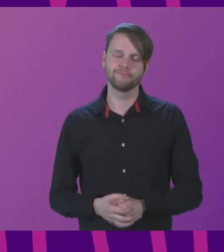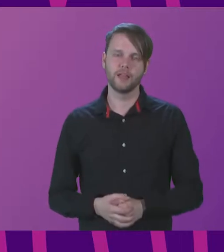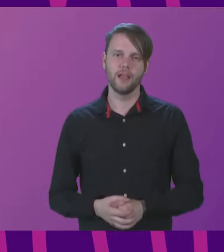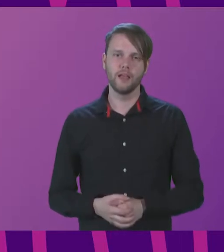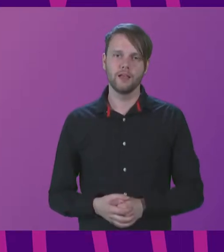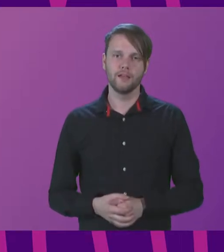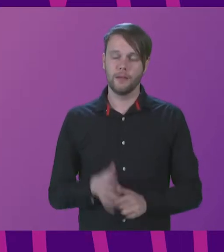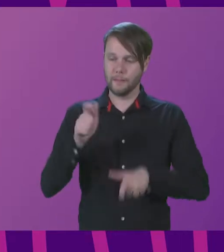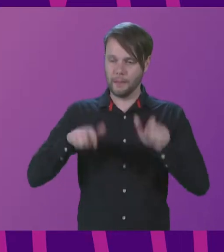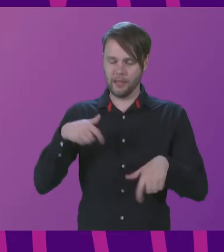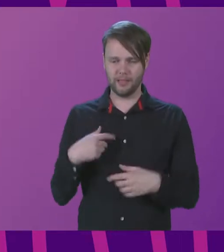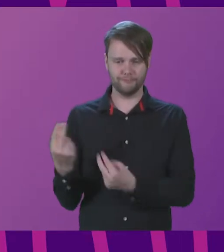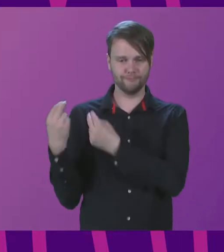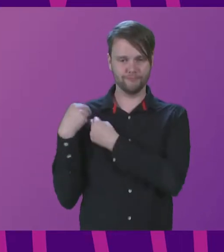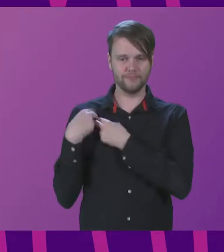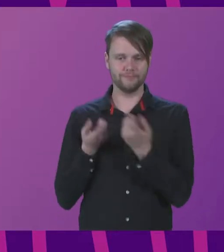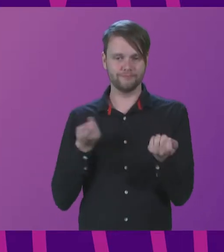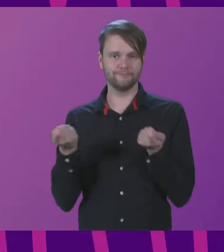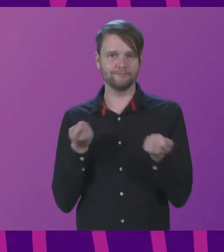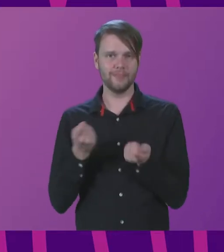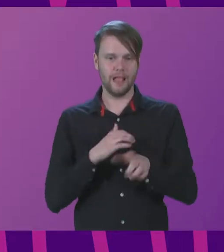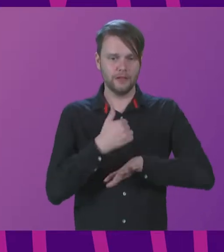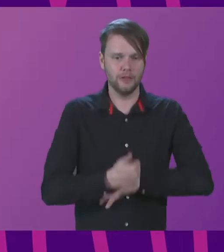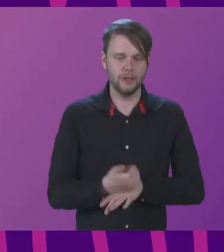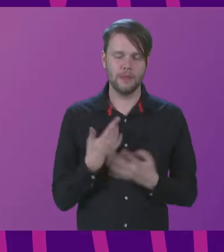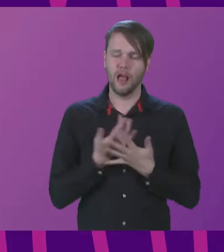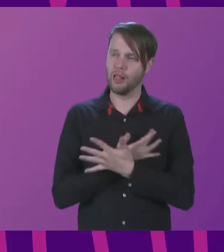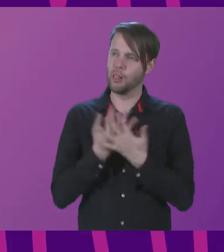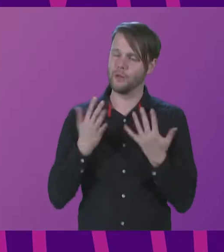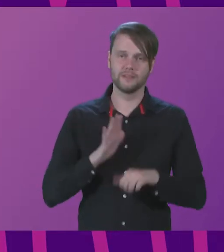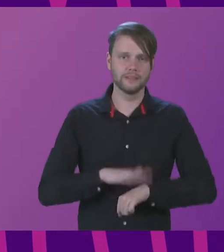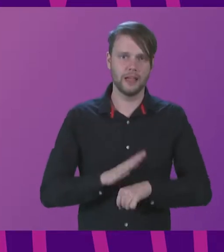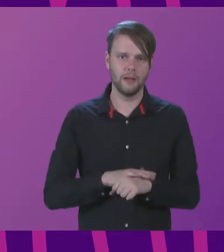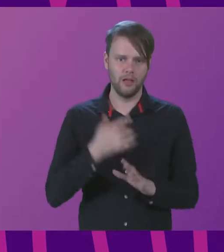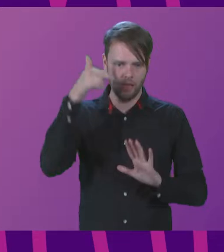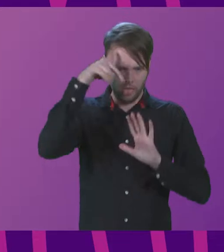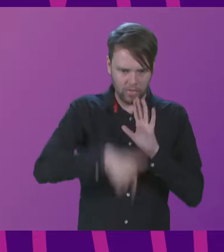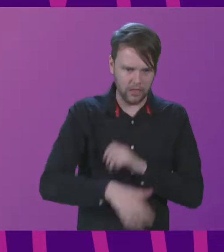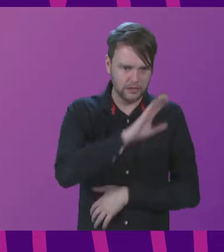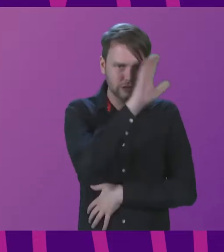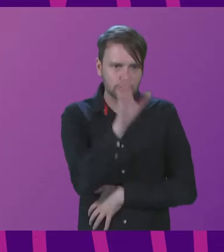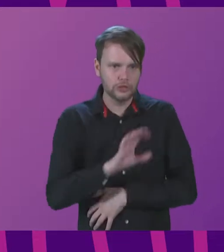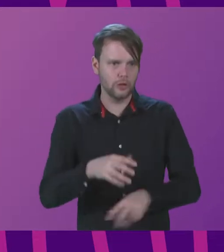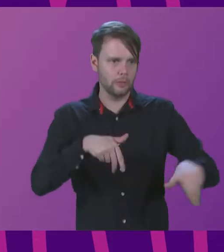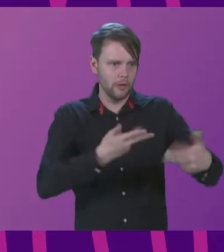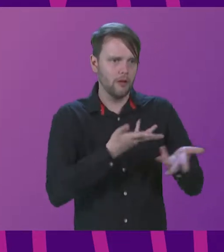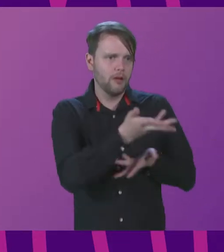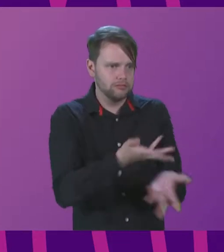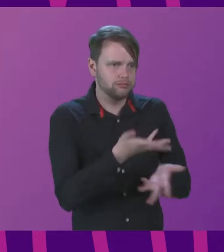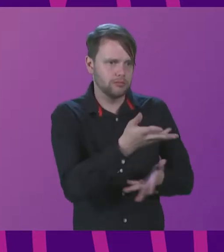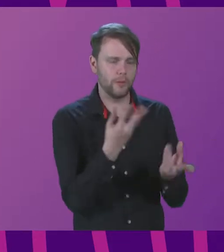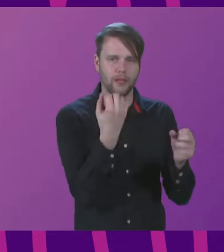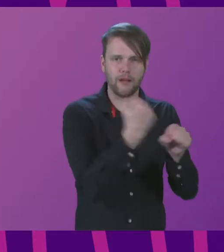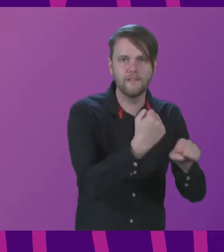those of us who were charged with running institutions have spent a lot of time buried in Zoom calls with our colleagues in government